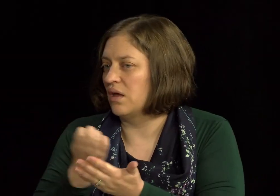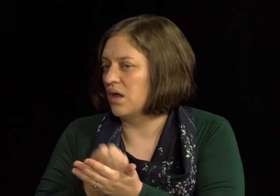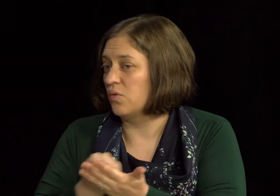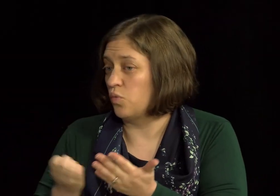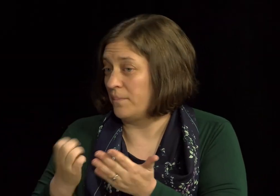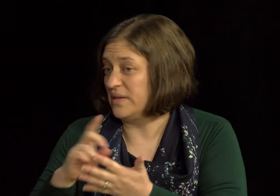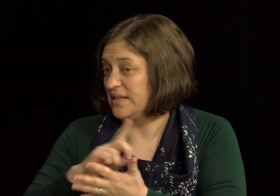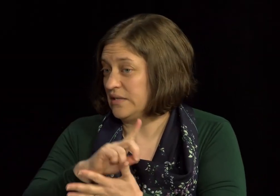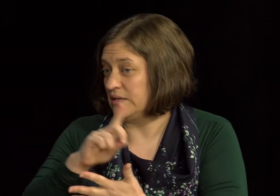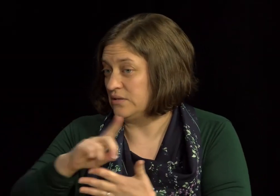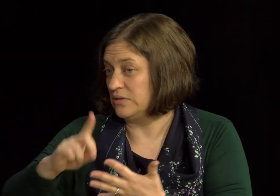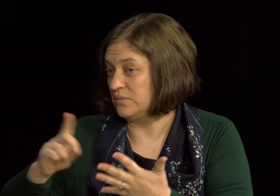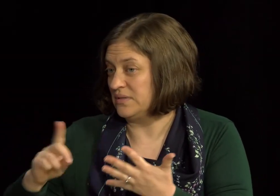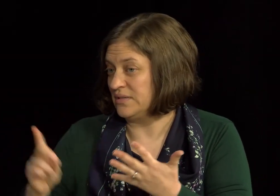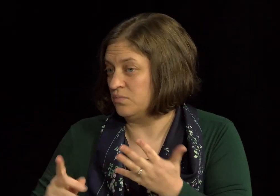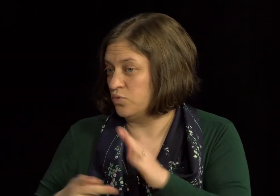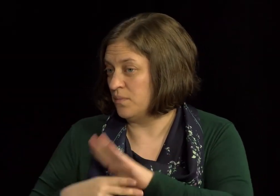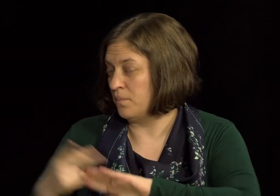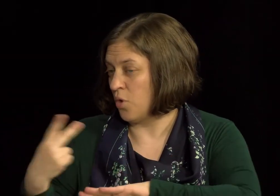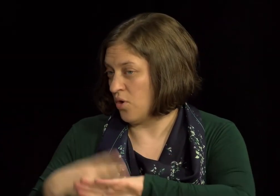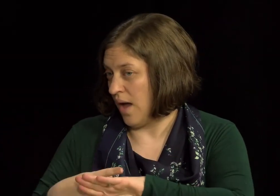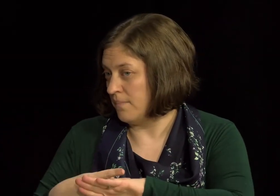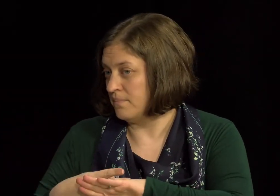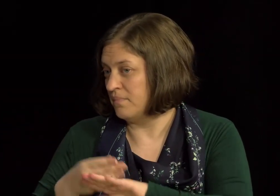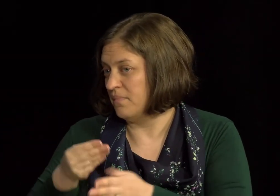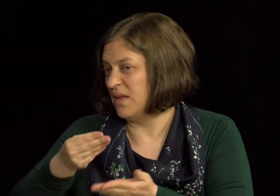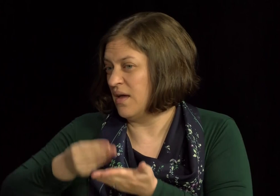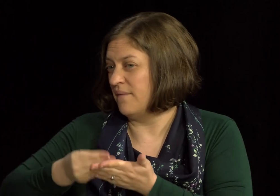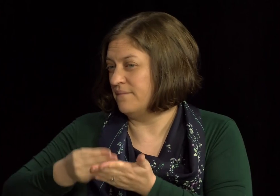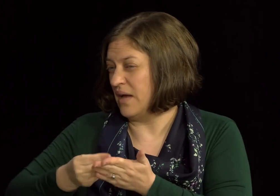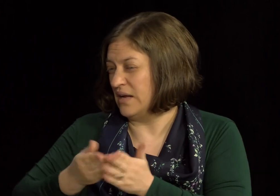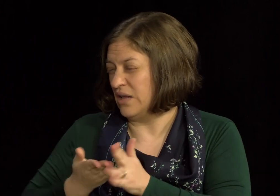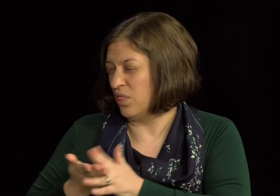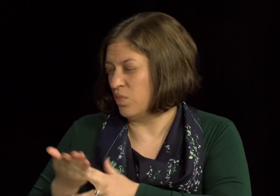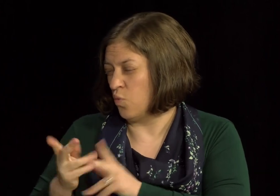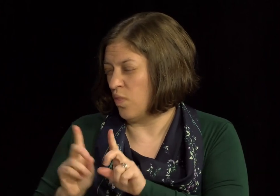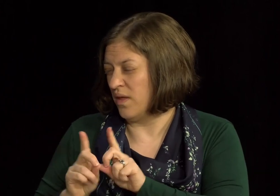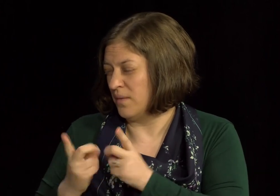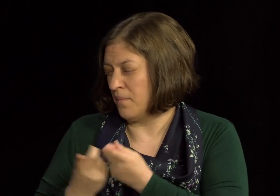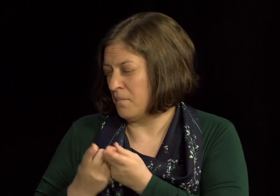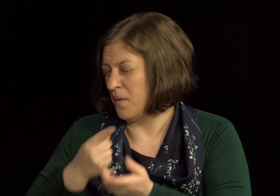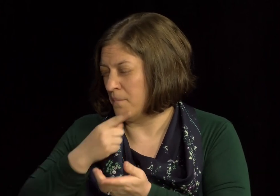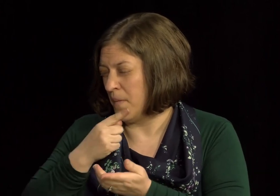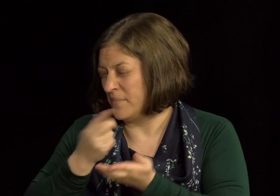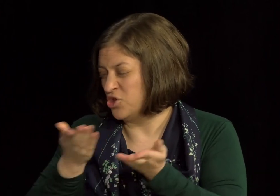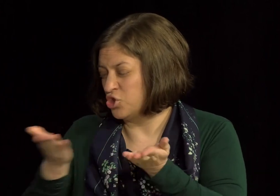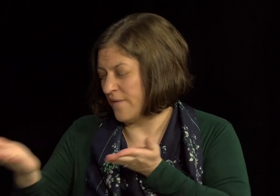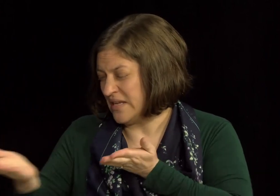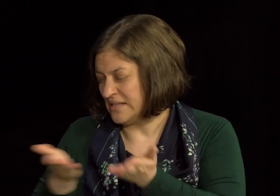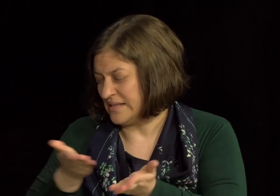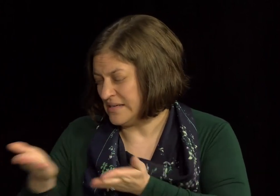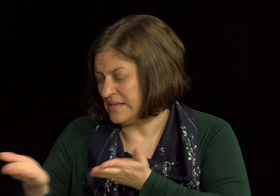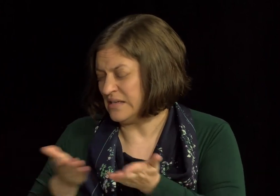Yeah, it's called the Equipment Distribution Program. Um, and the funds are through the Department of Public Service.